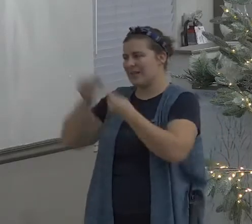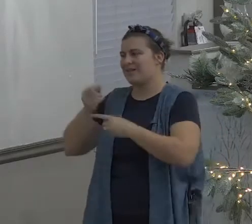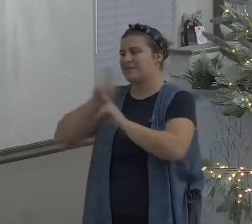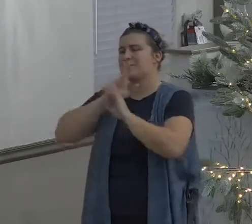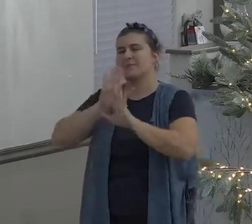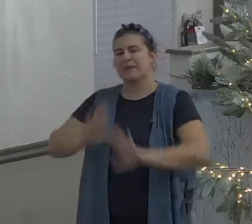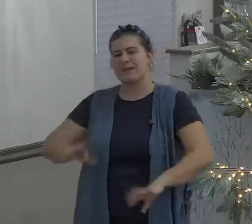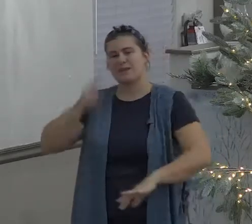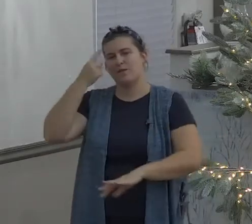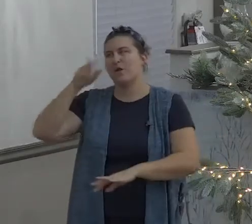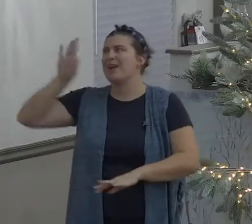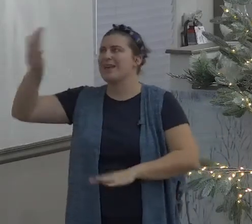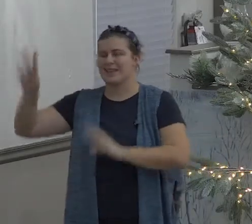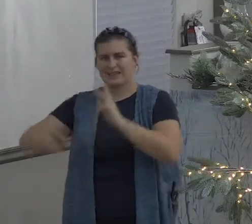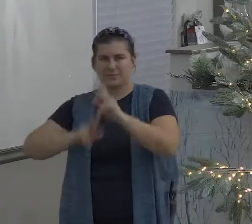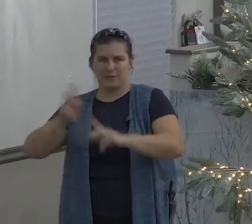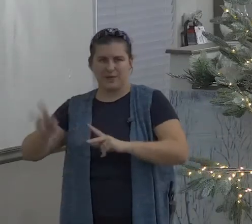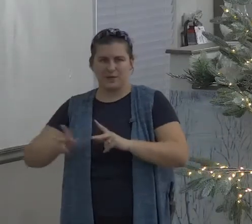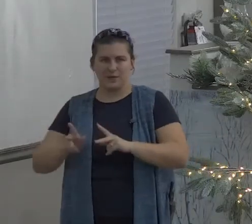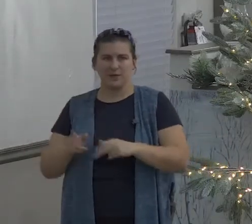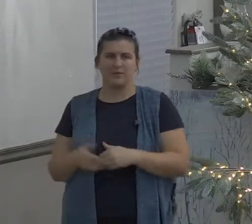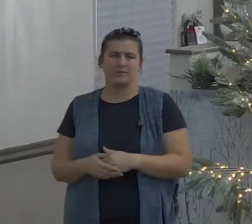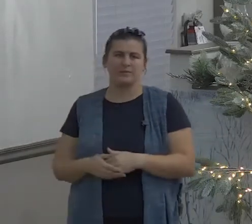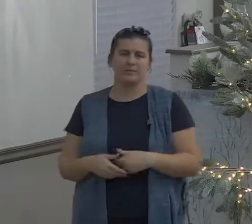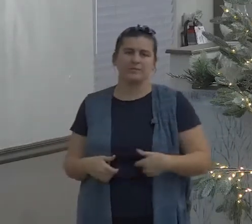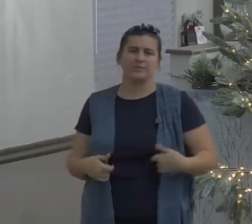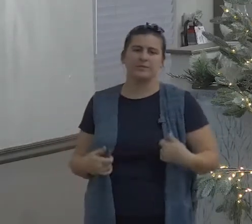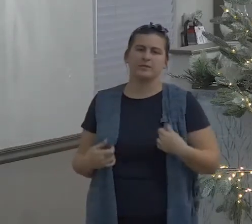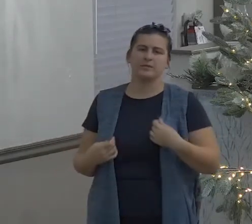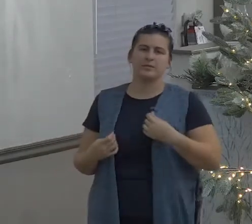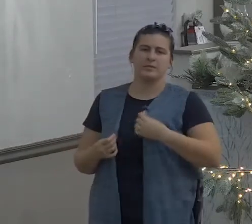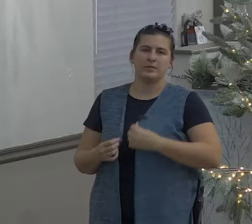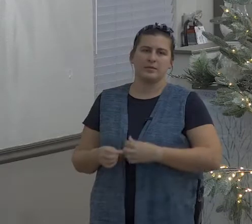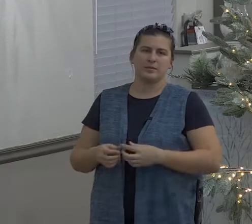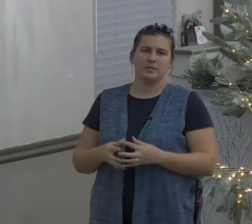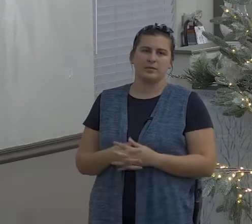but God God knows how to take care of the enemy too doesn't he